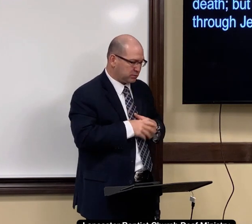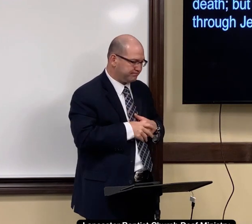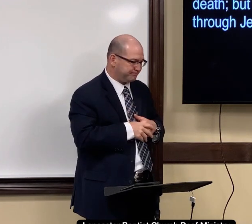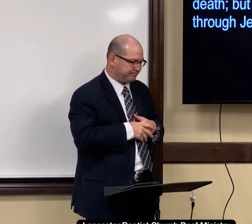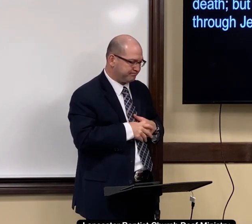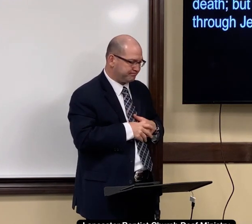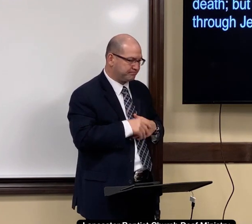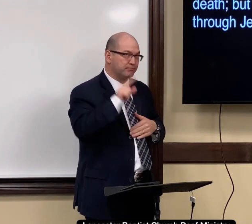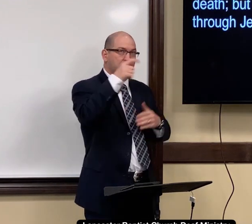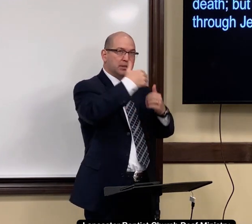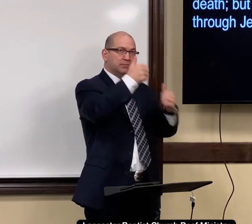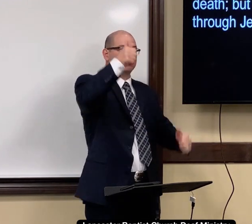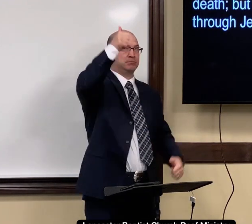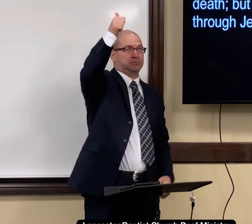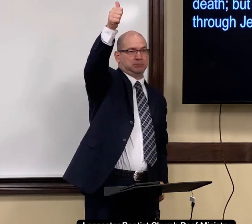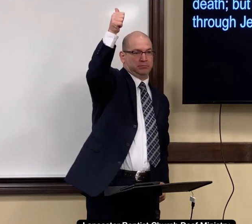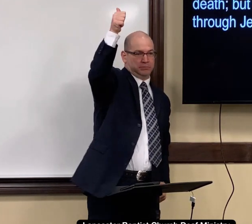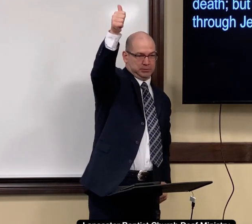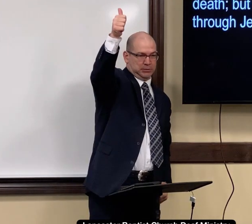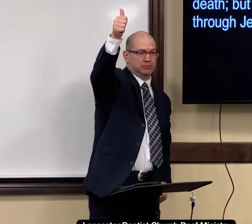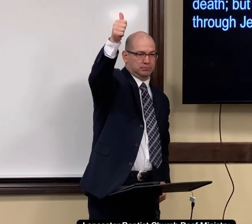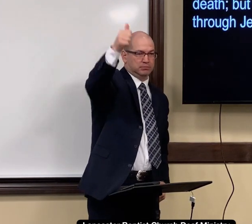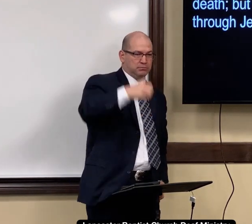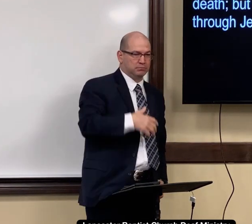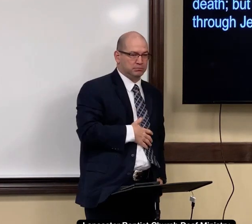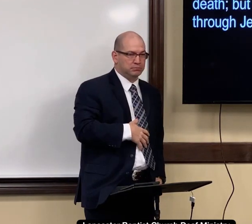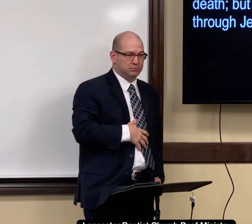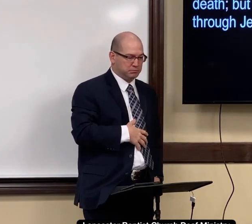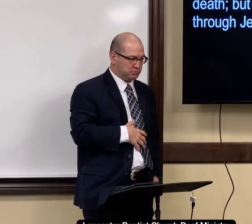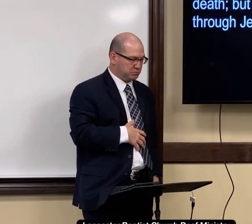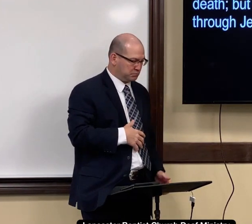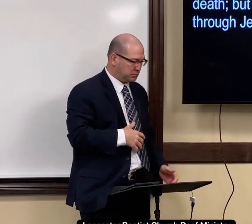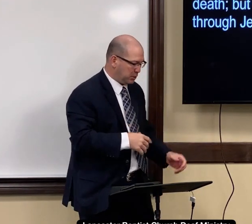That place. Is separate from God himself.